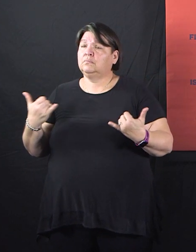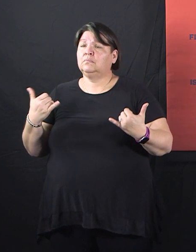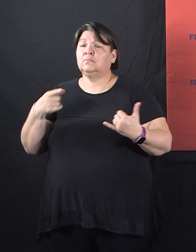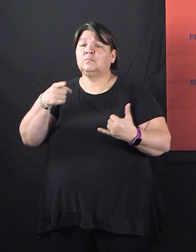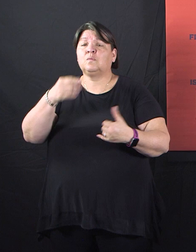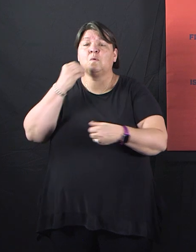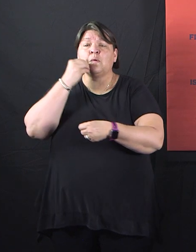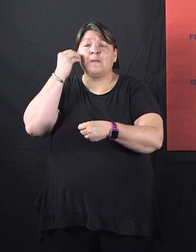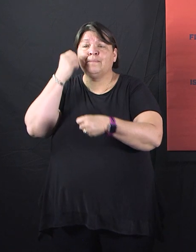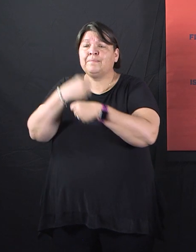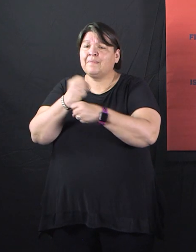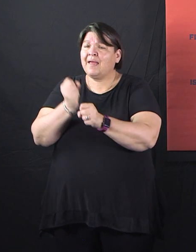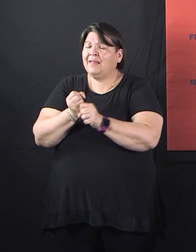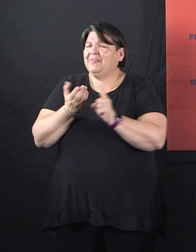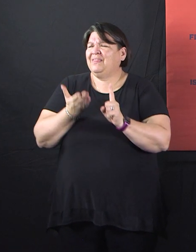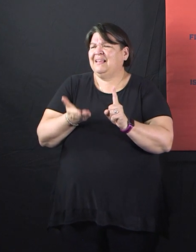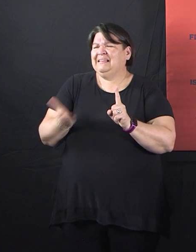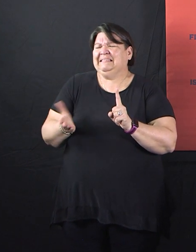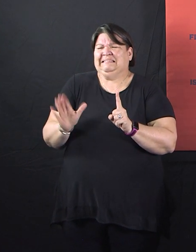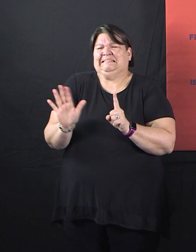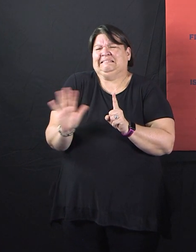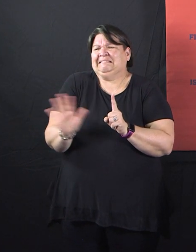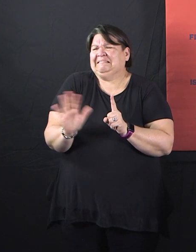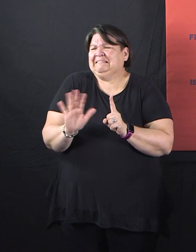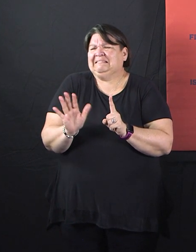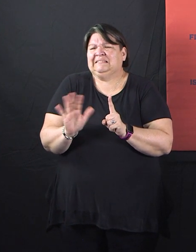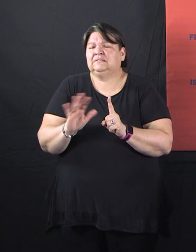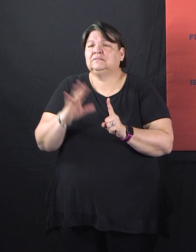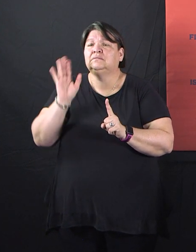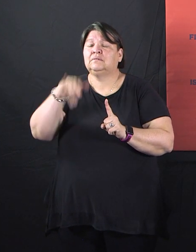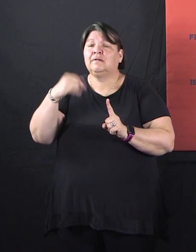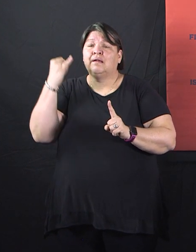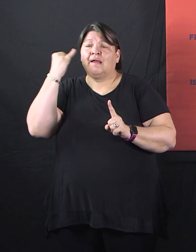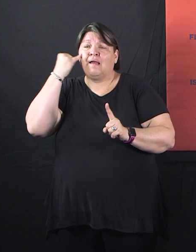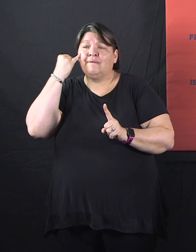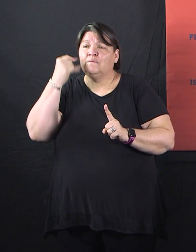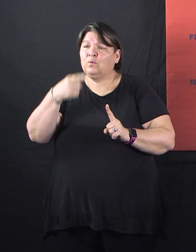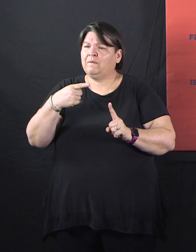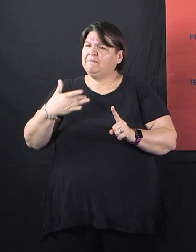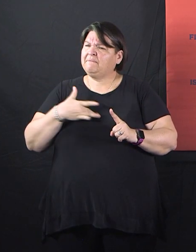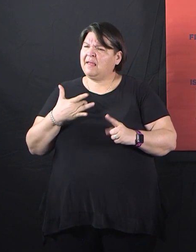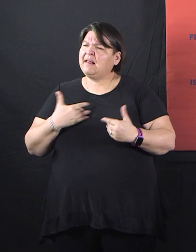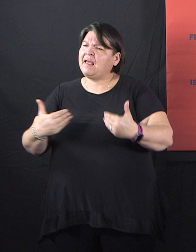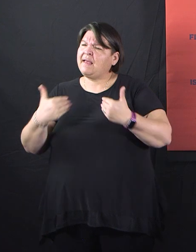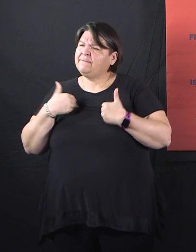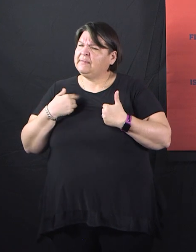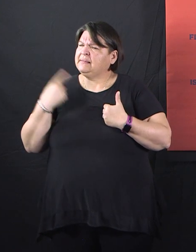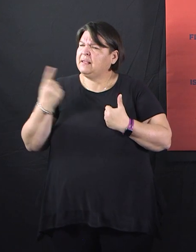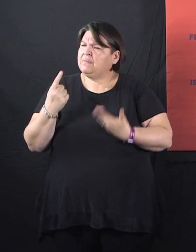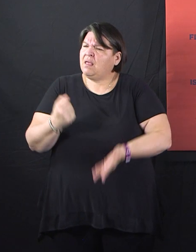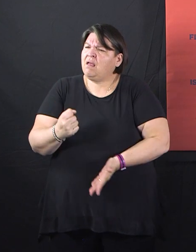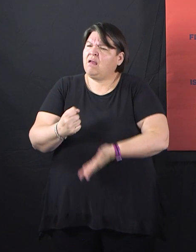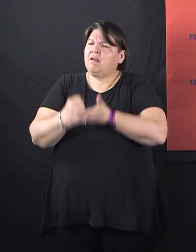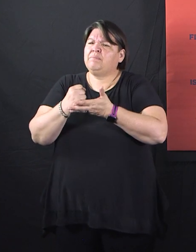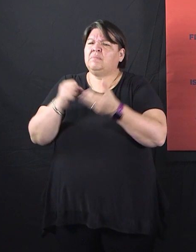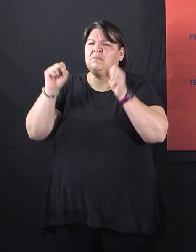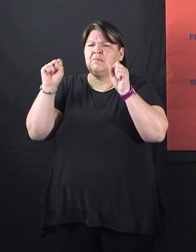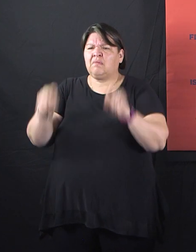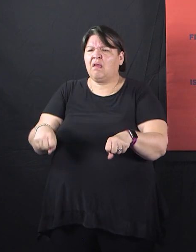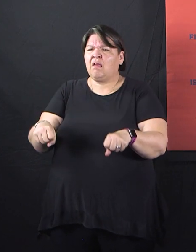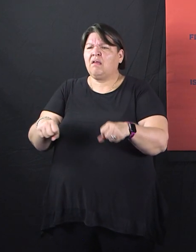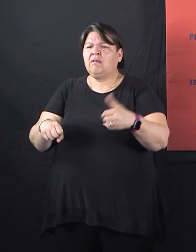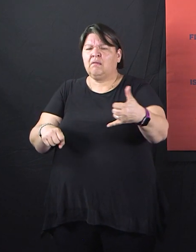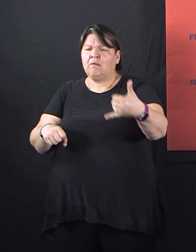Whatever you have, give us a call. Call the hotline. We'll see. I also want to thank UNT Health Science Center